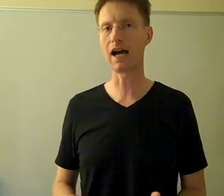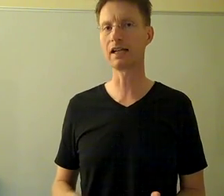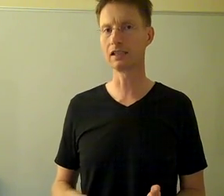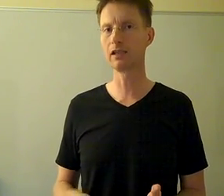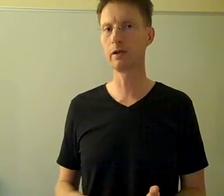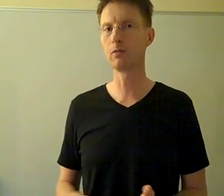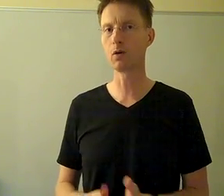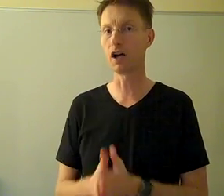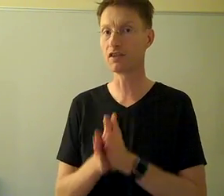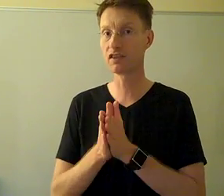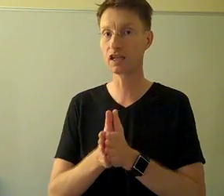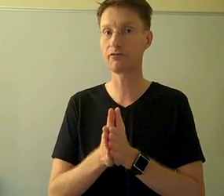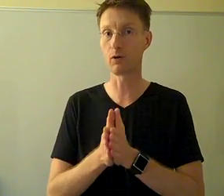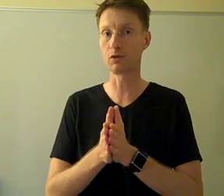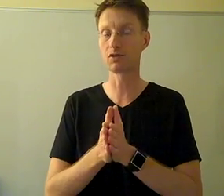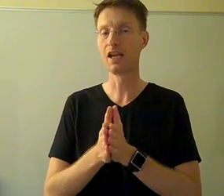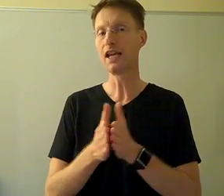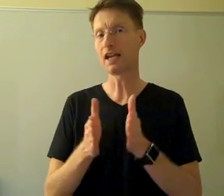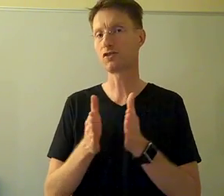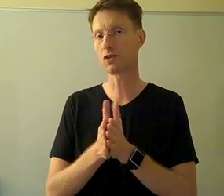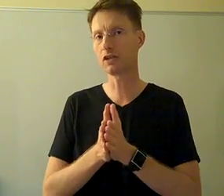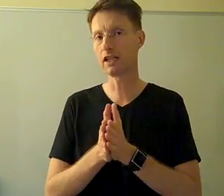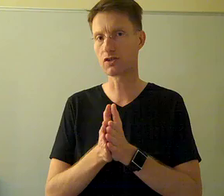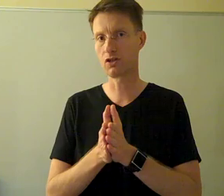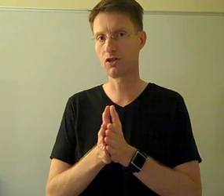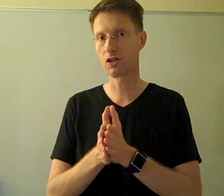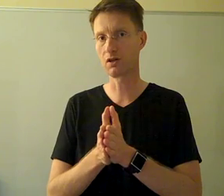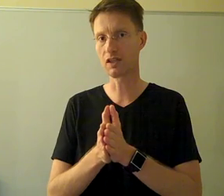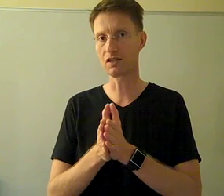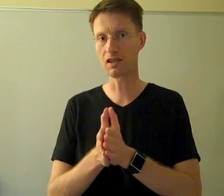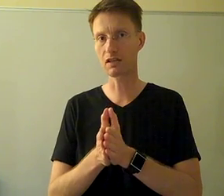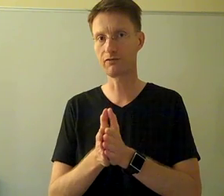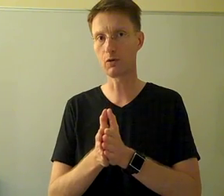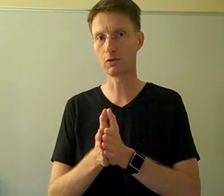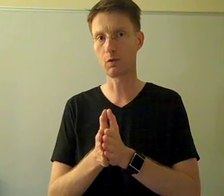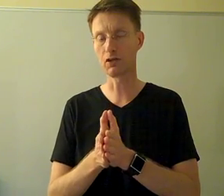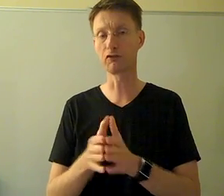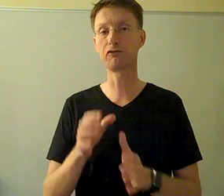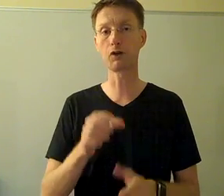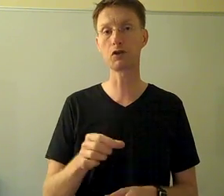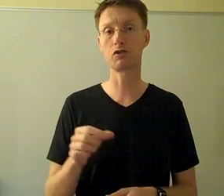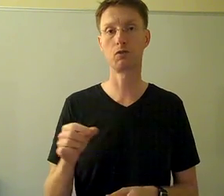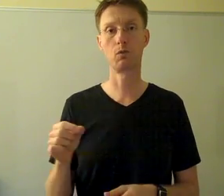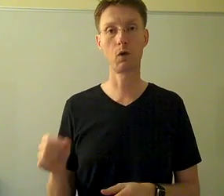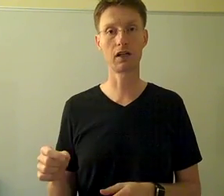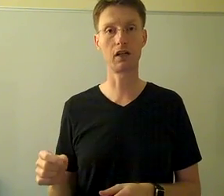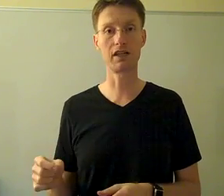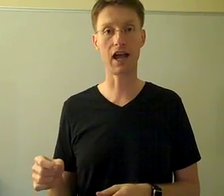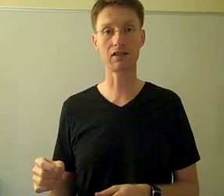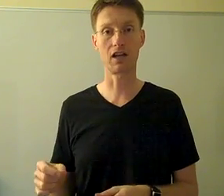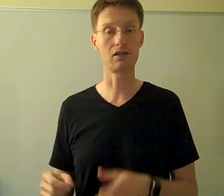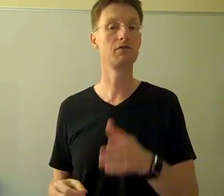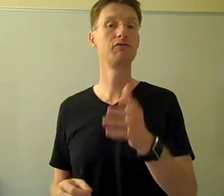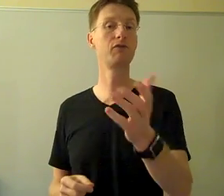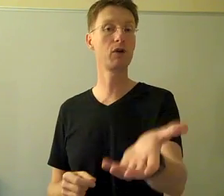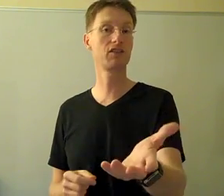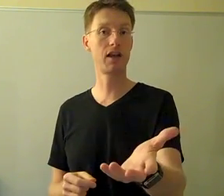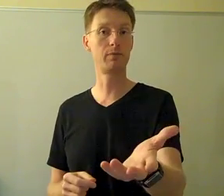a little bit more on thick folds, and certainly it's good to go to these thick folds when you're first working on the accent. For example,